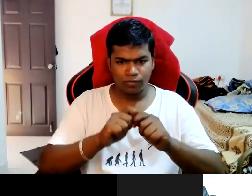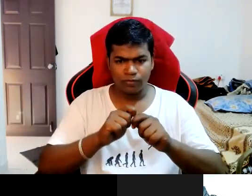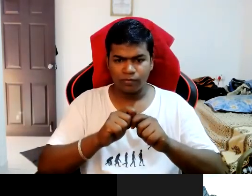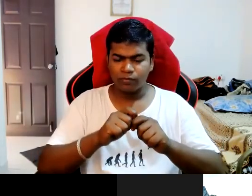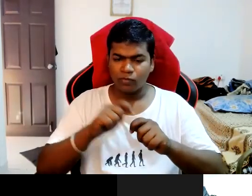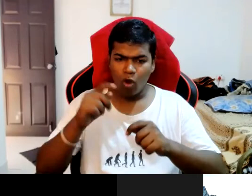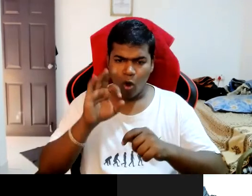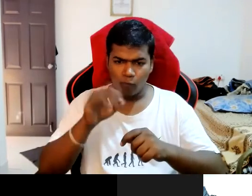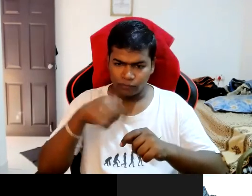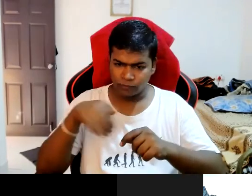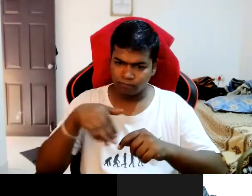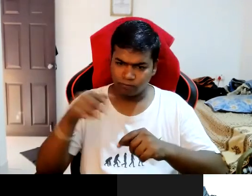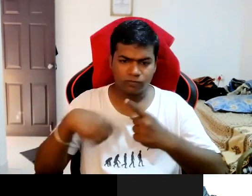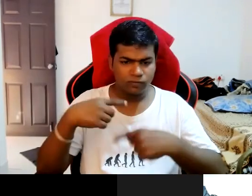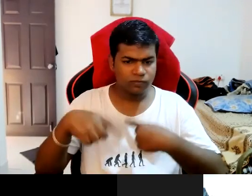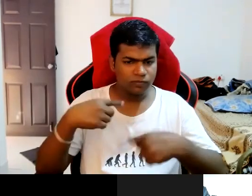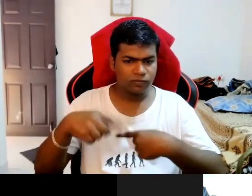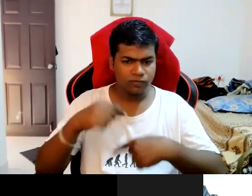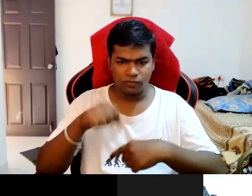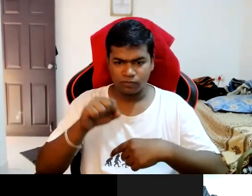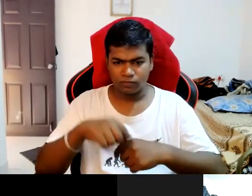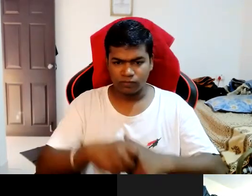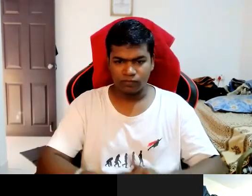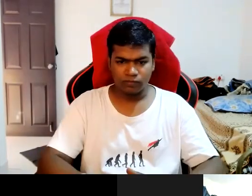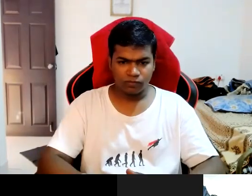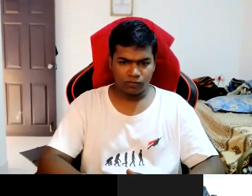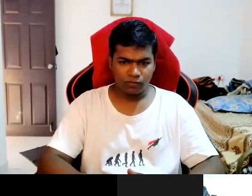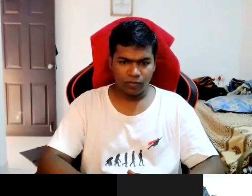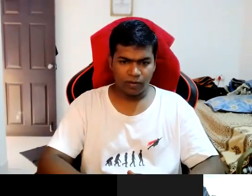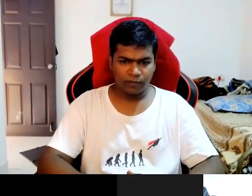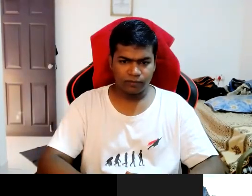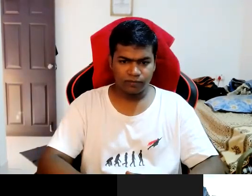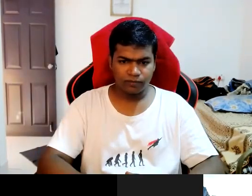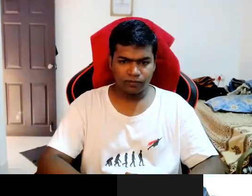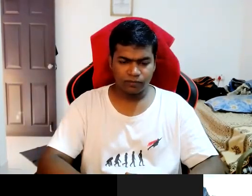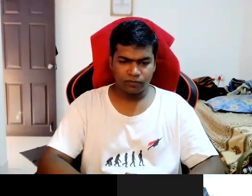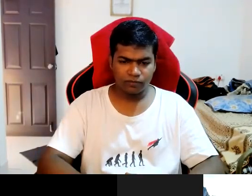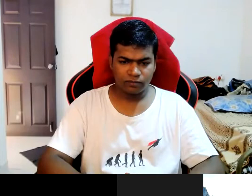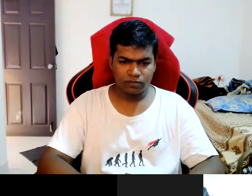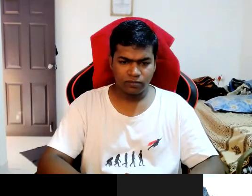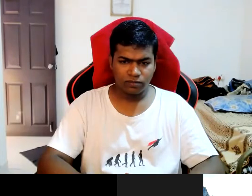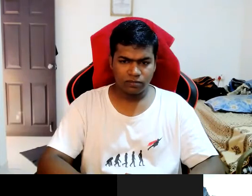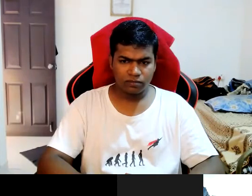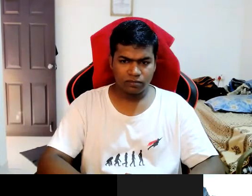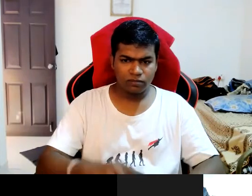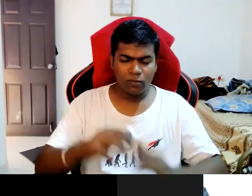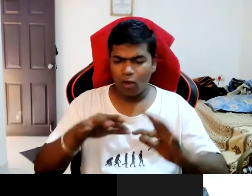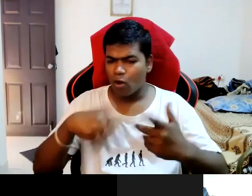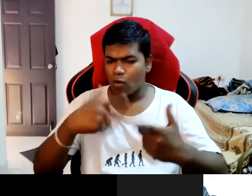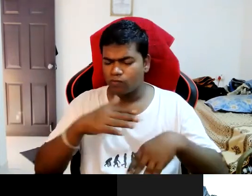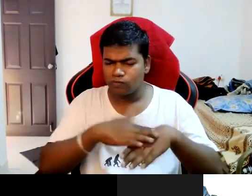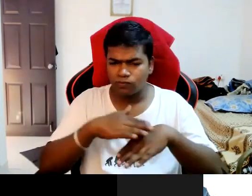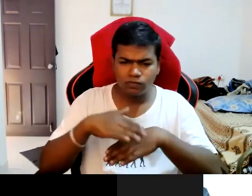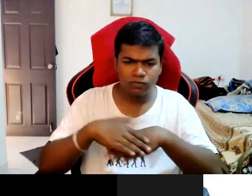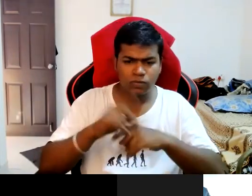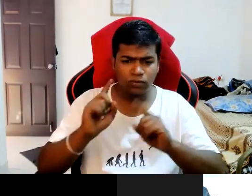to the office yeah yeah in office I used to go there so how how was the experience in your very first